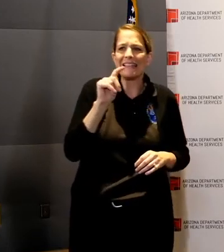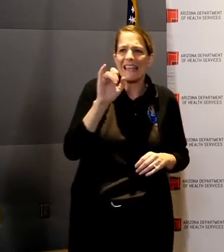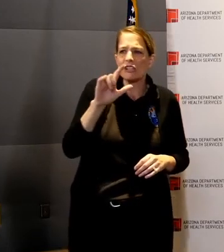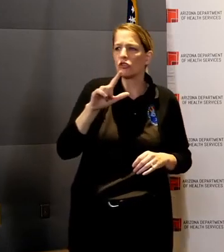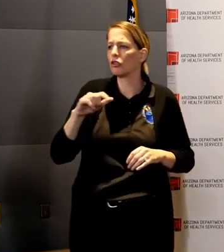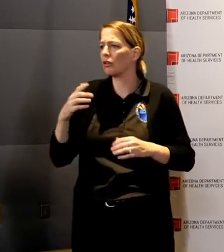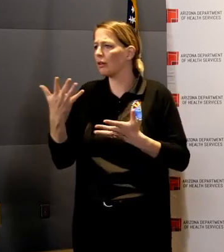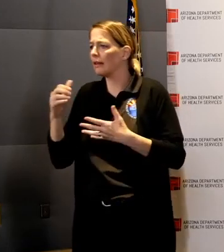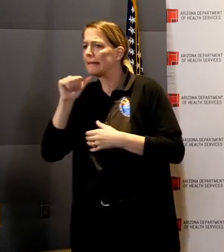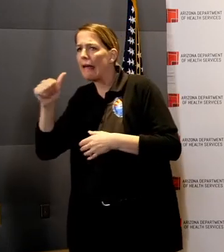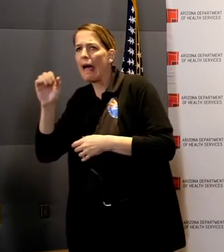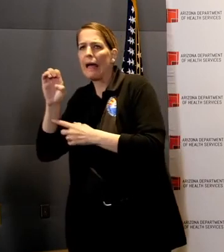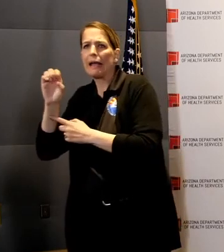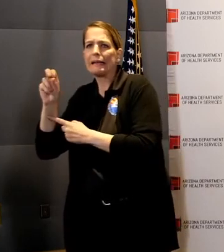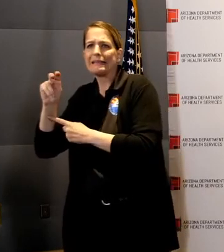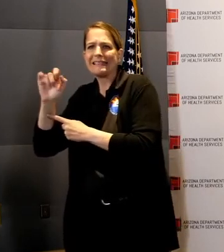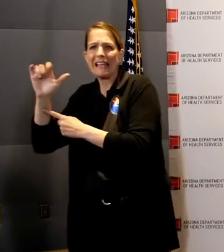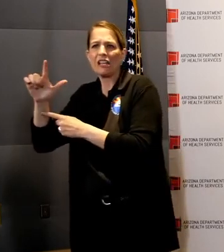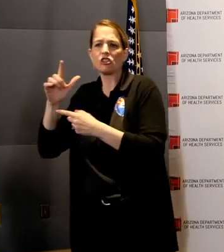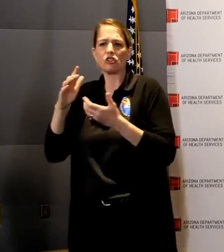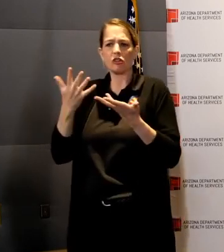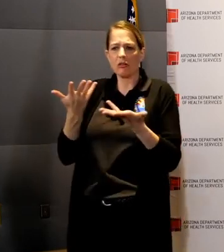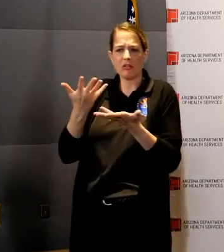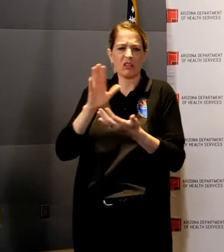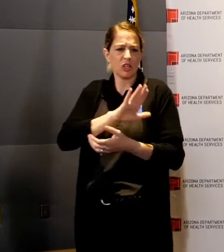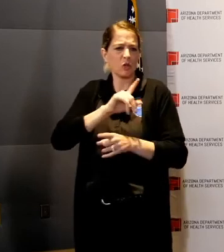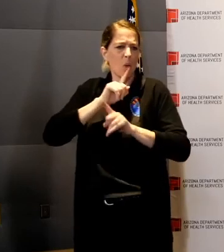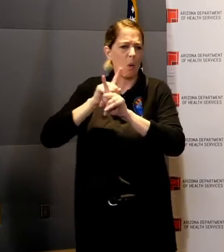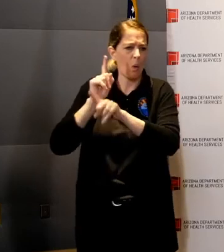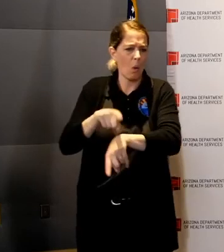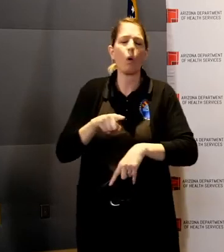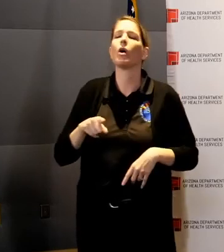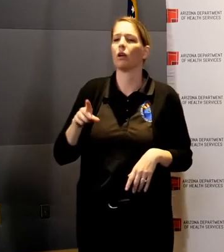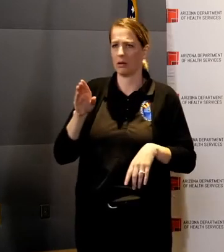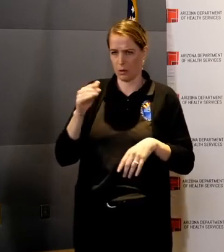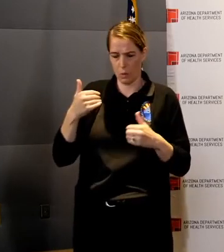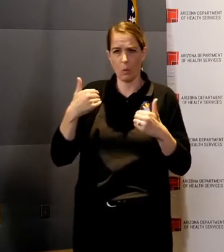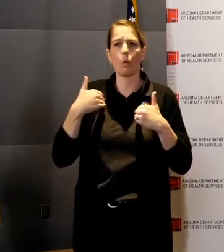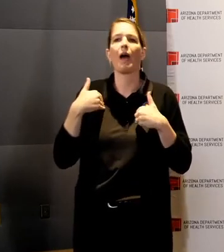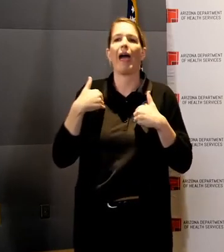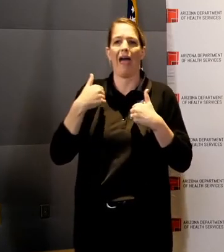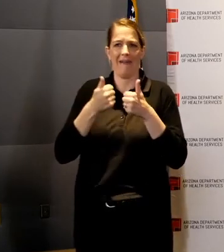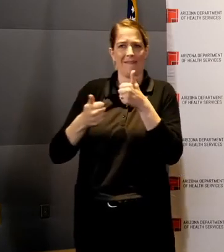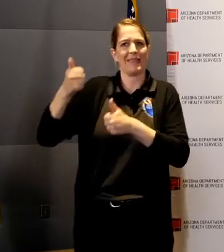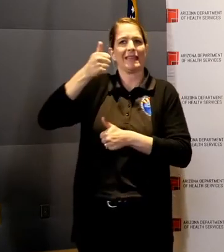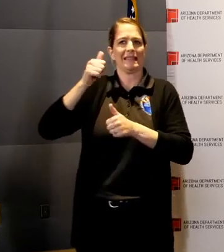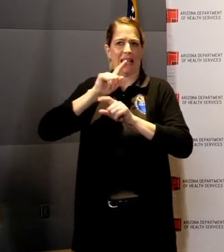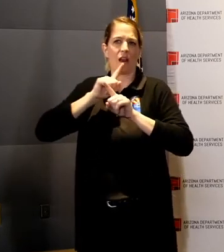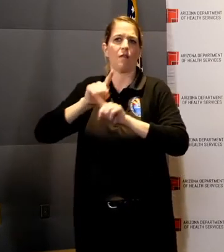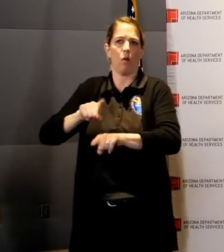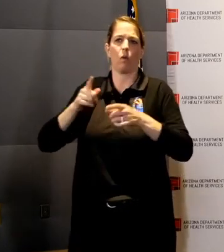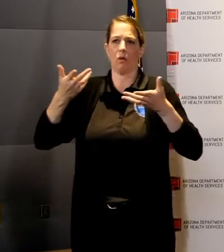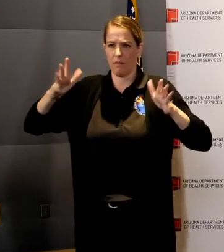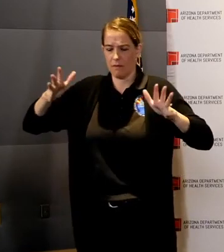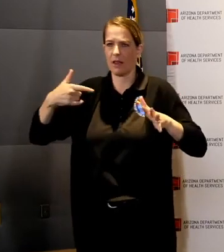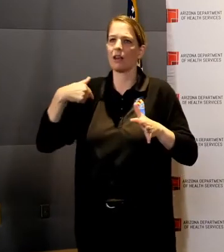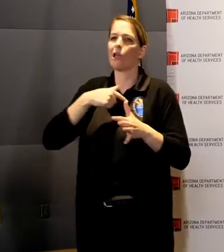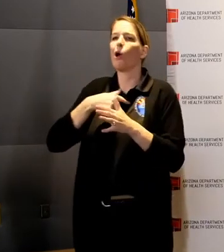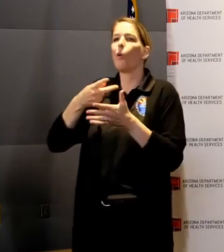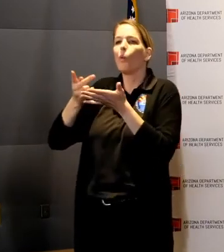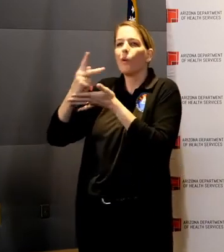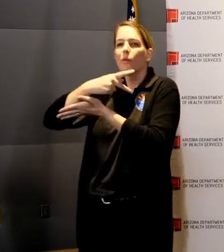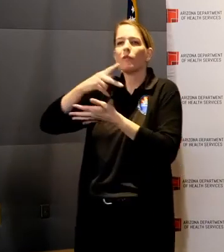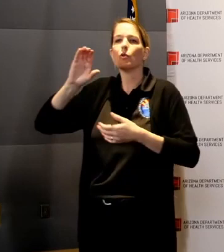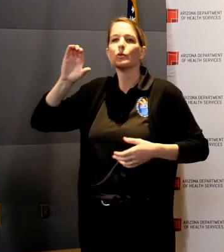order will be going out. We looked, of course, at CDC recommendations, public health. And